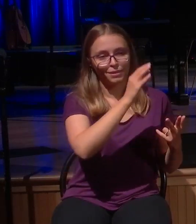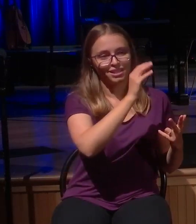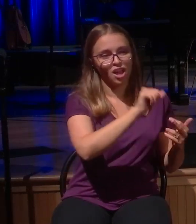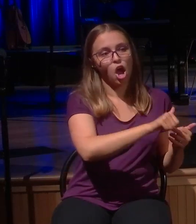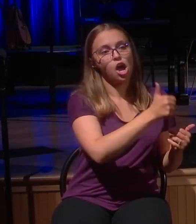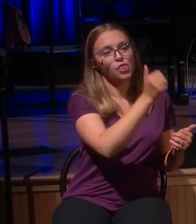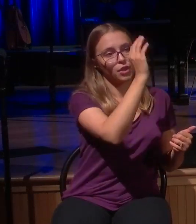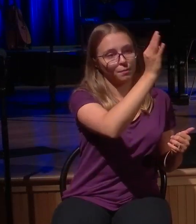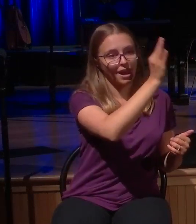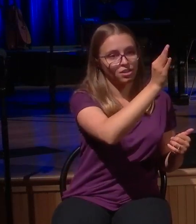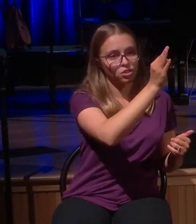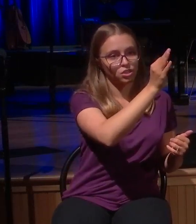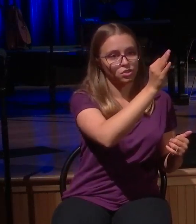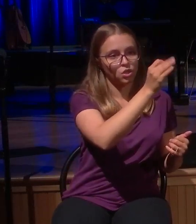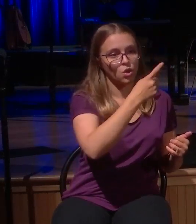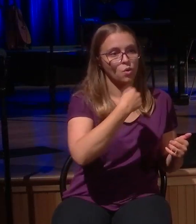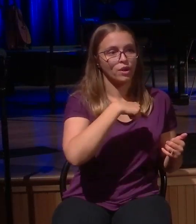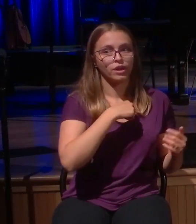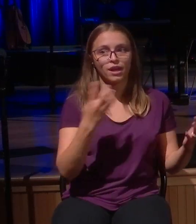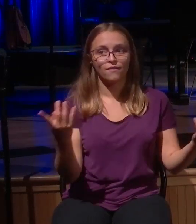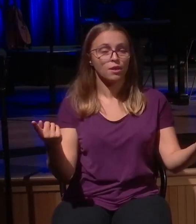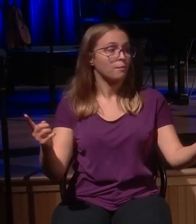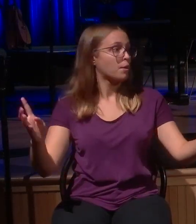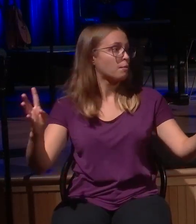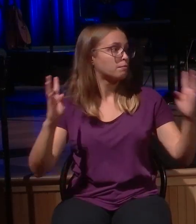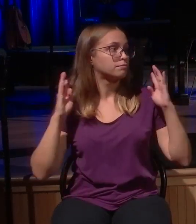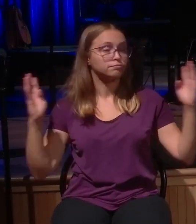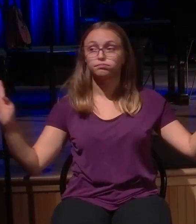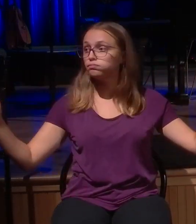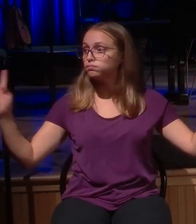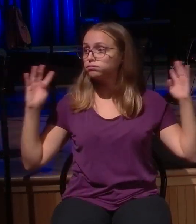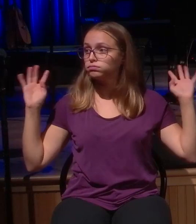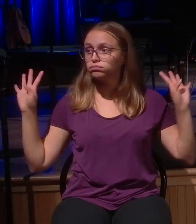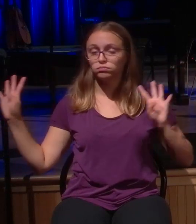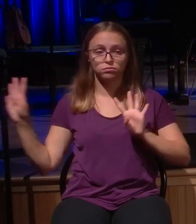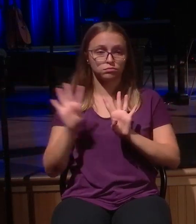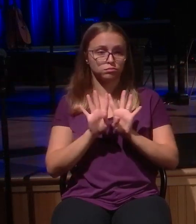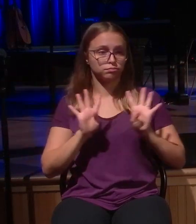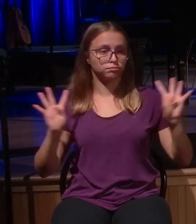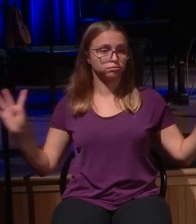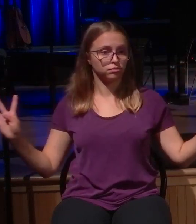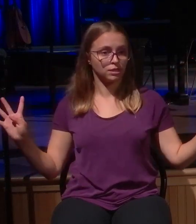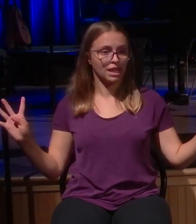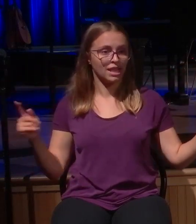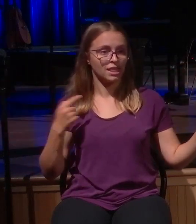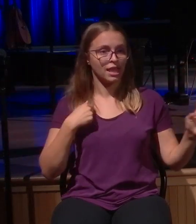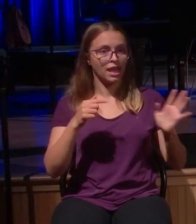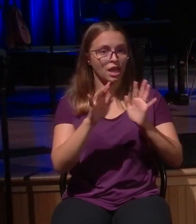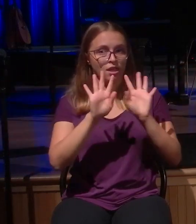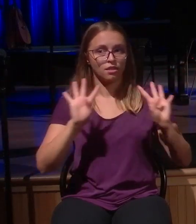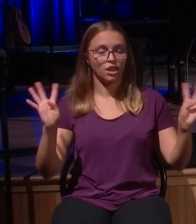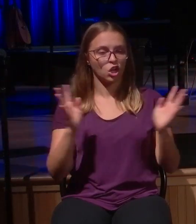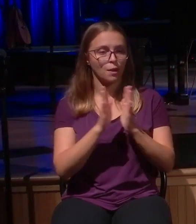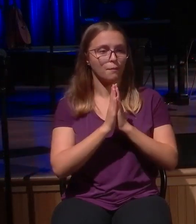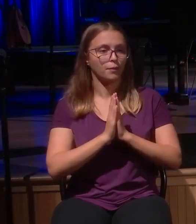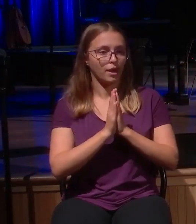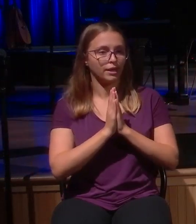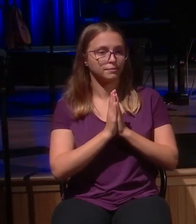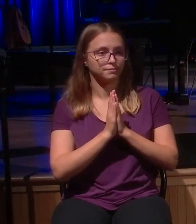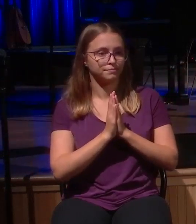for you personally for your prodigal. Because one of the things we recognize in a story like this is that there is a weight that is